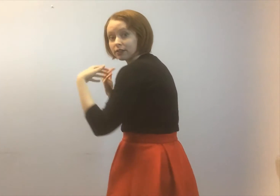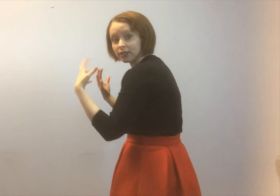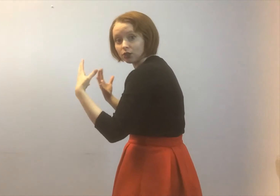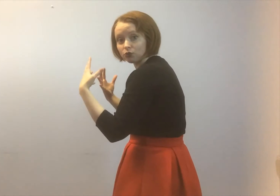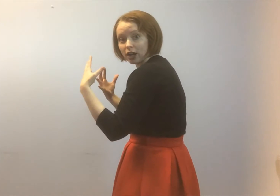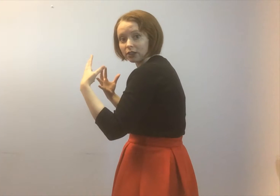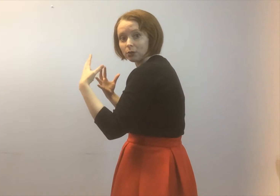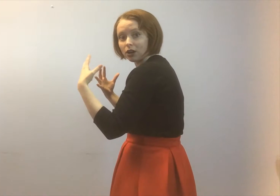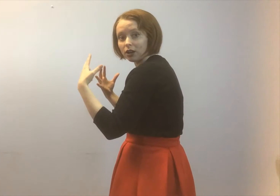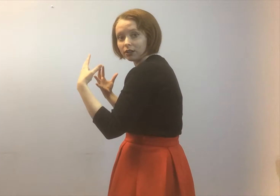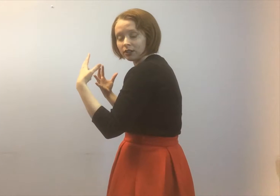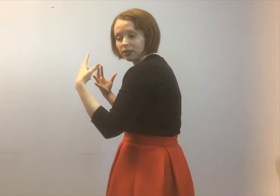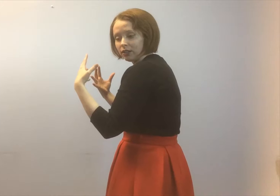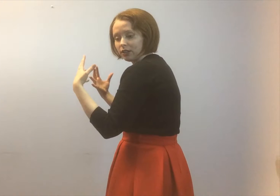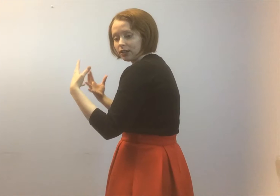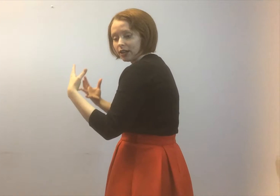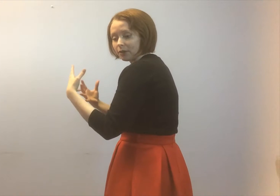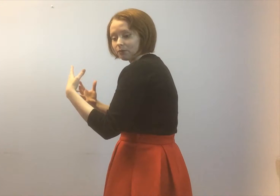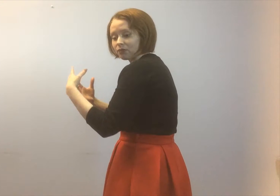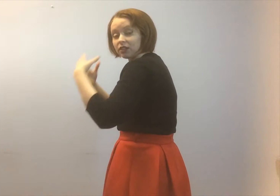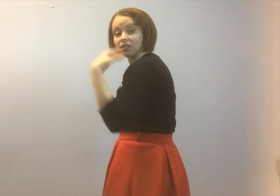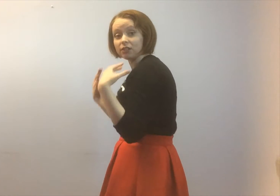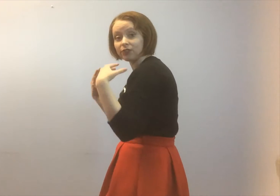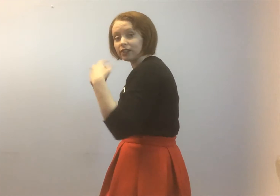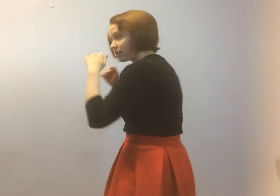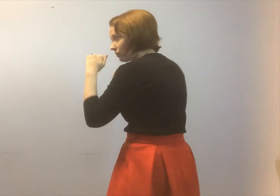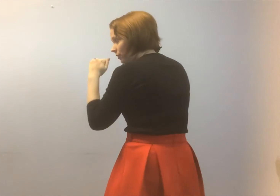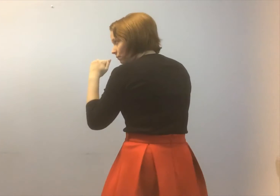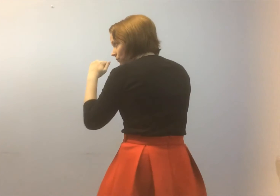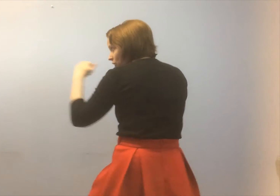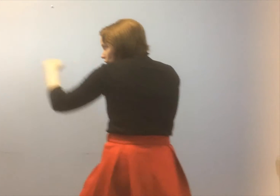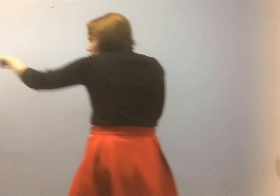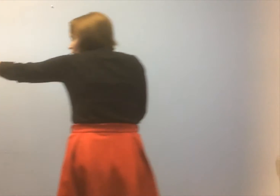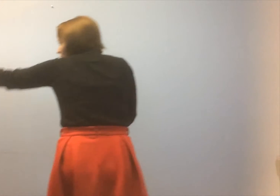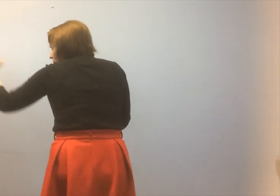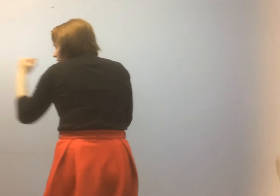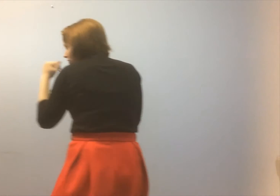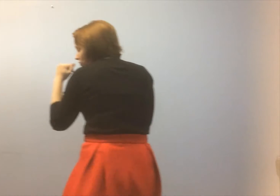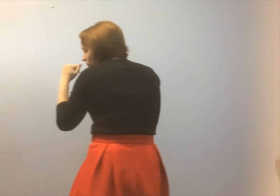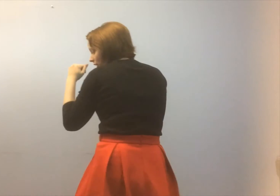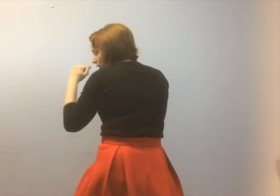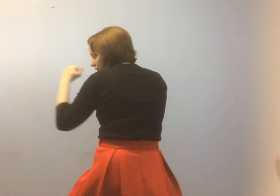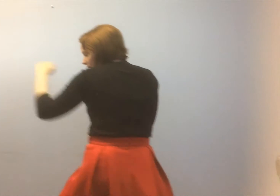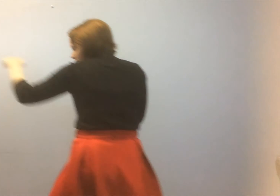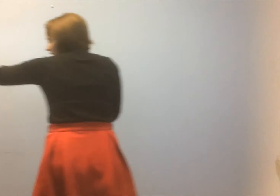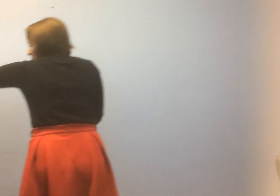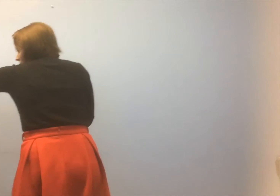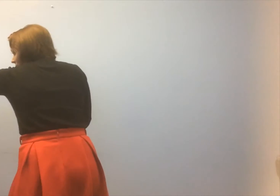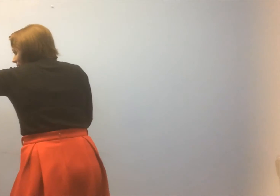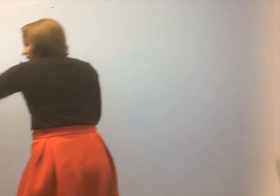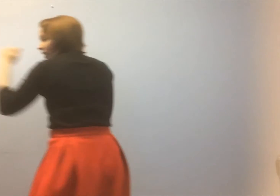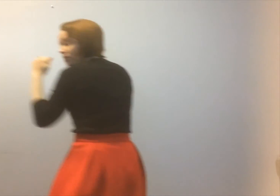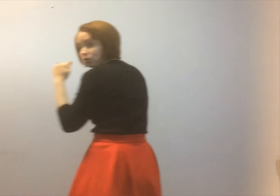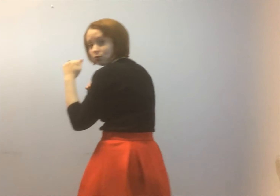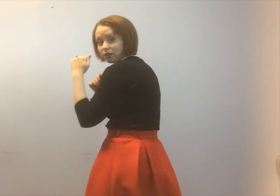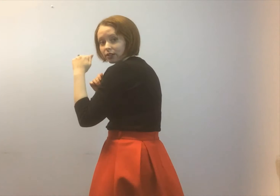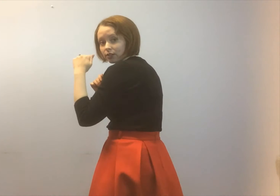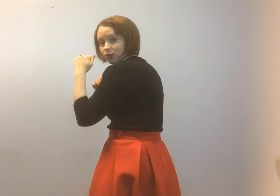say you've got them on the defensive you're going to want to step into this